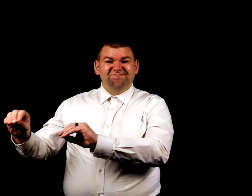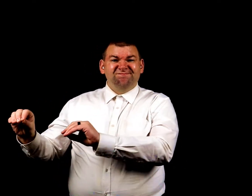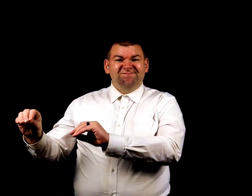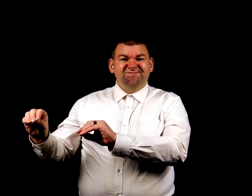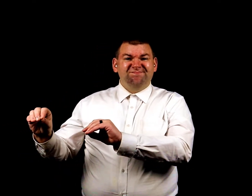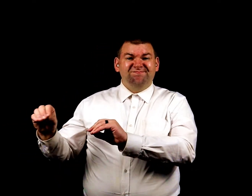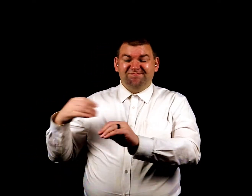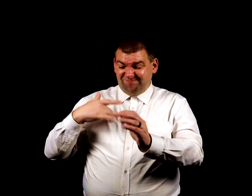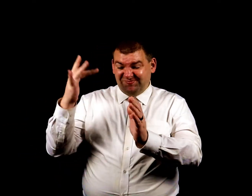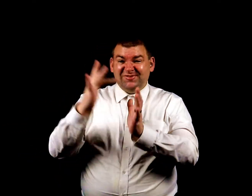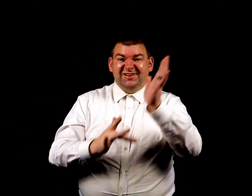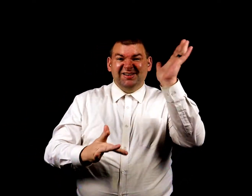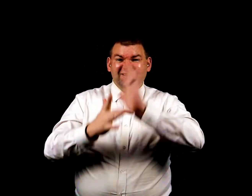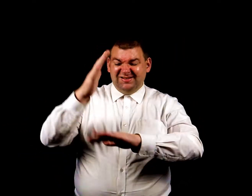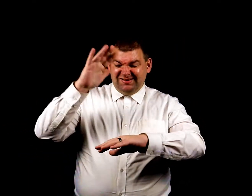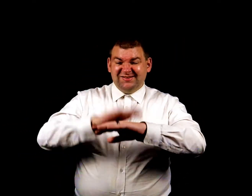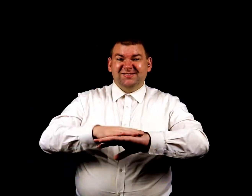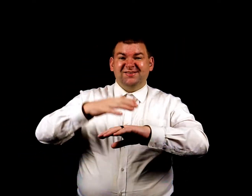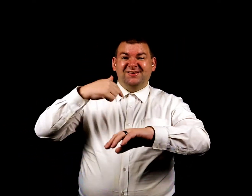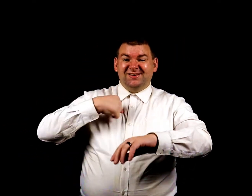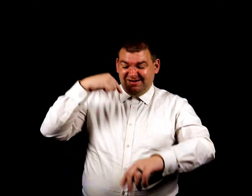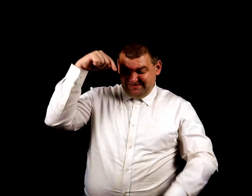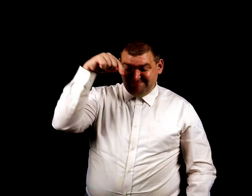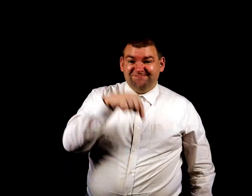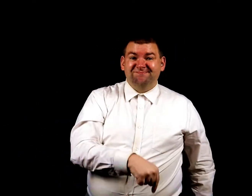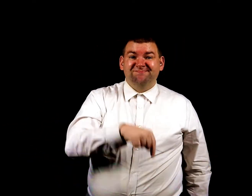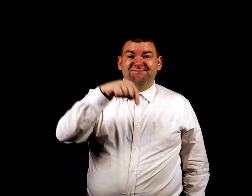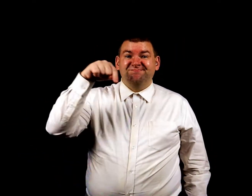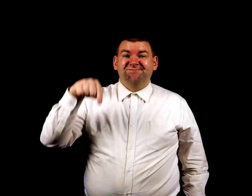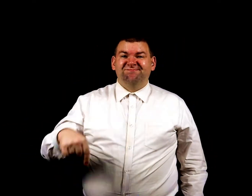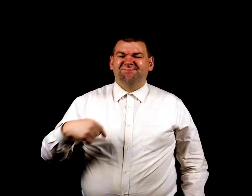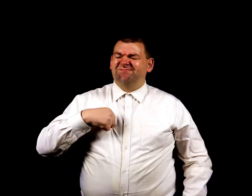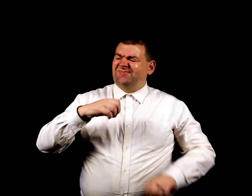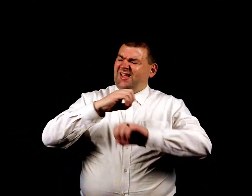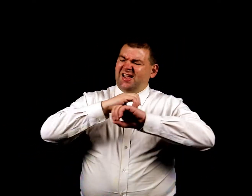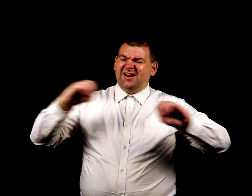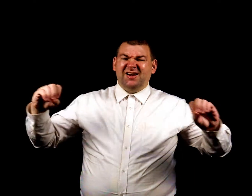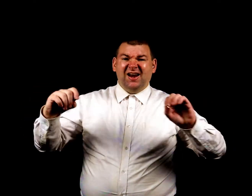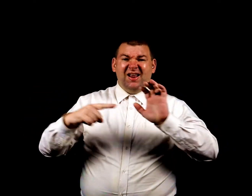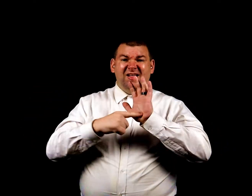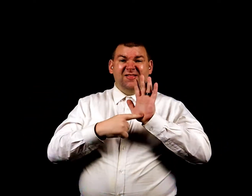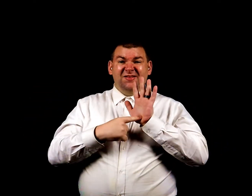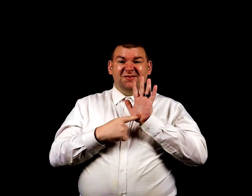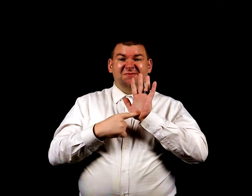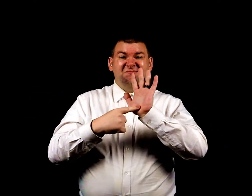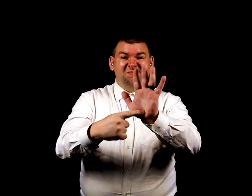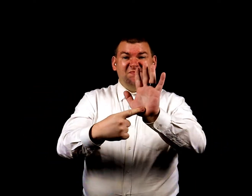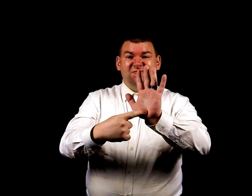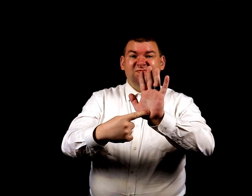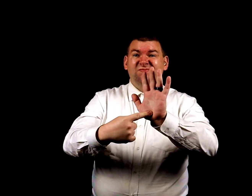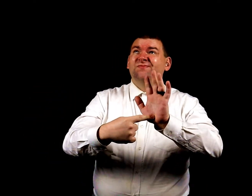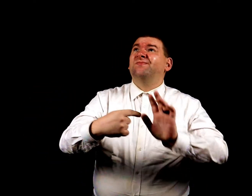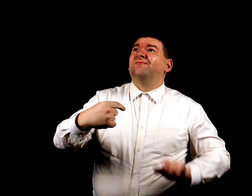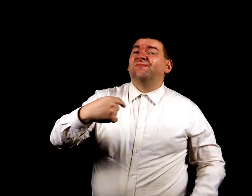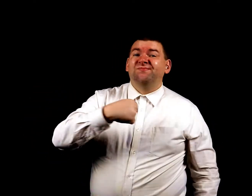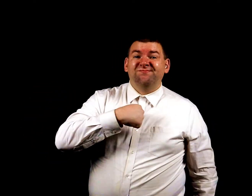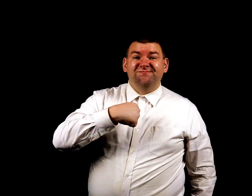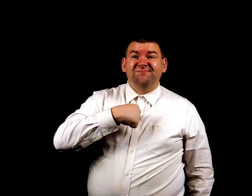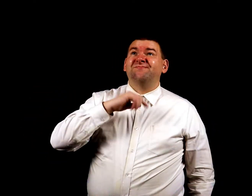I've got my feet on the rock I've I've got nothing to prove I am